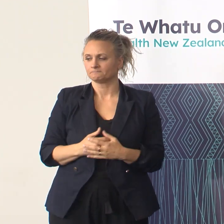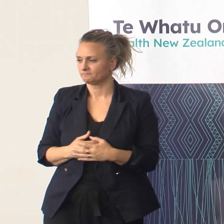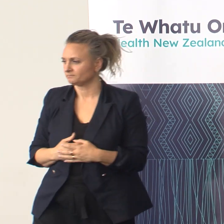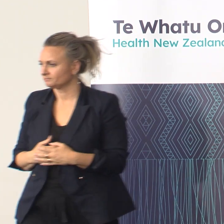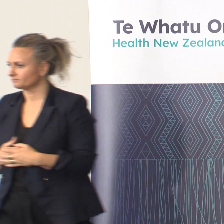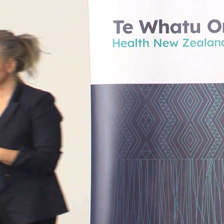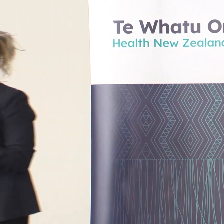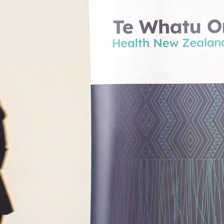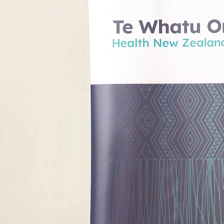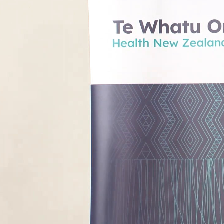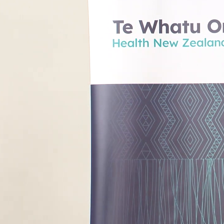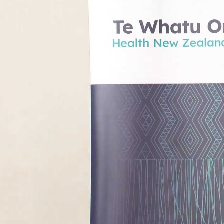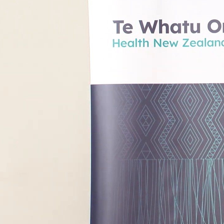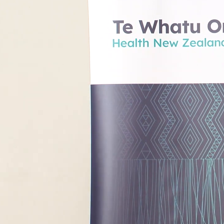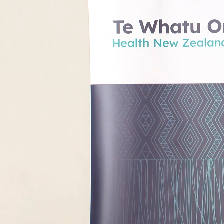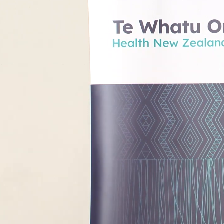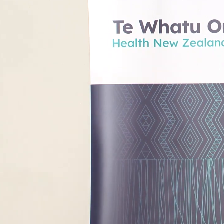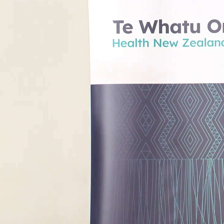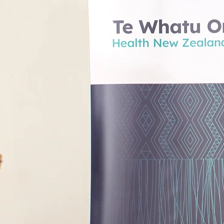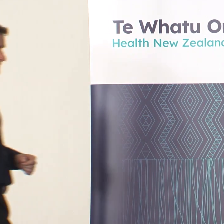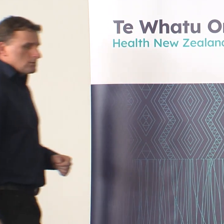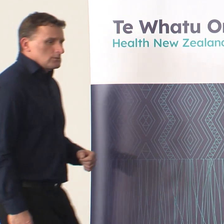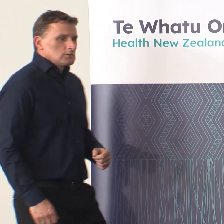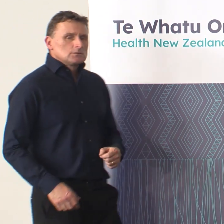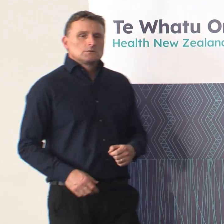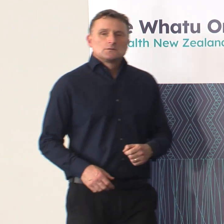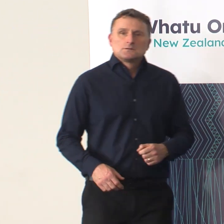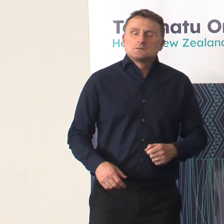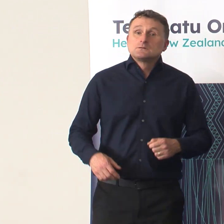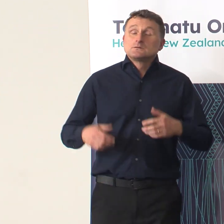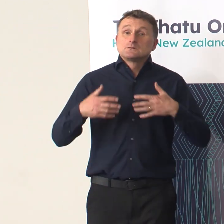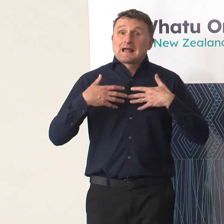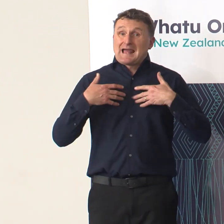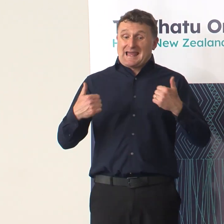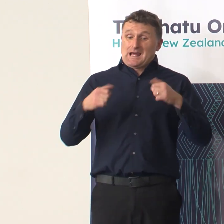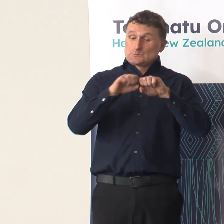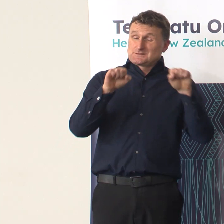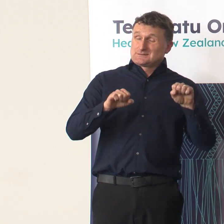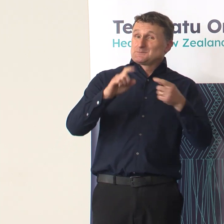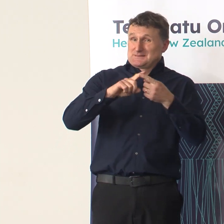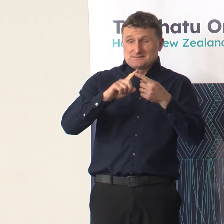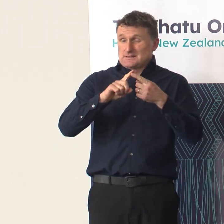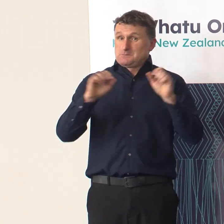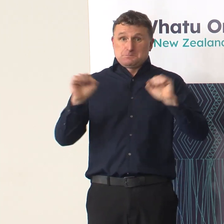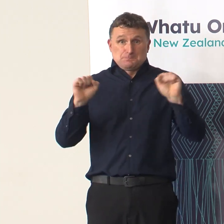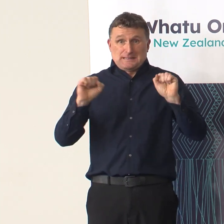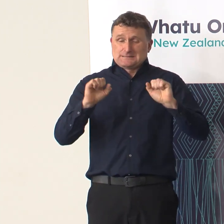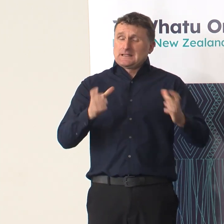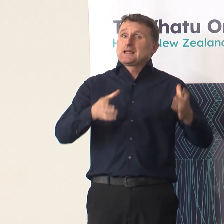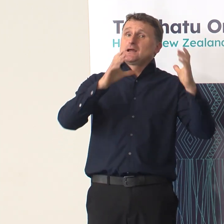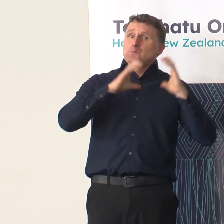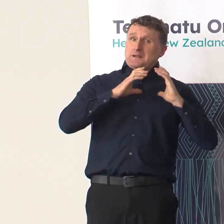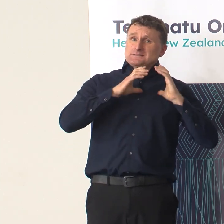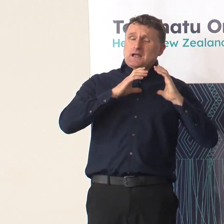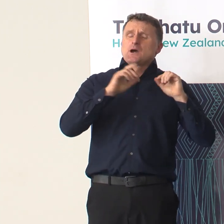So the health system has already been under pressure and continues to be under pressure. So while the COVID cases are